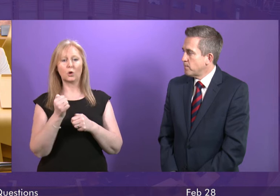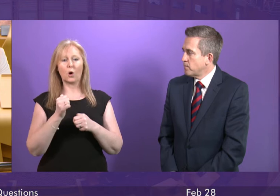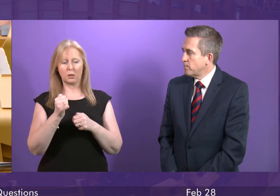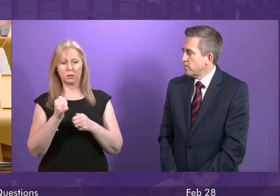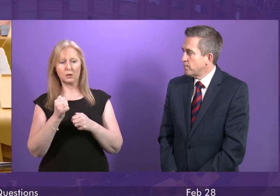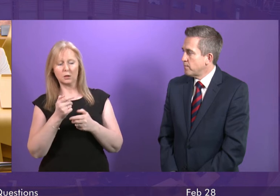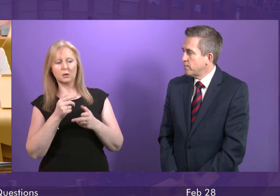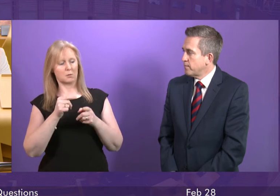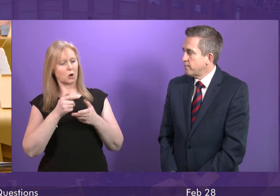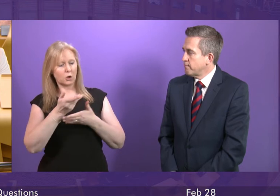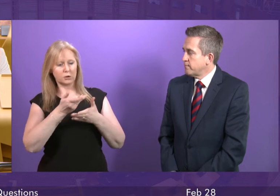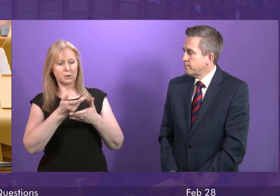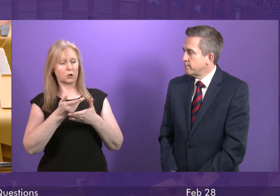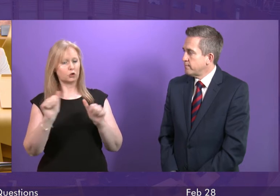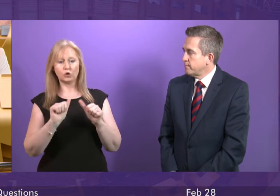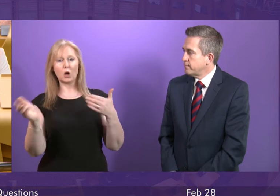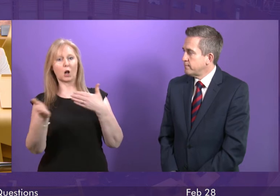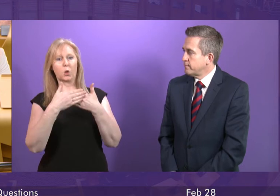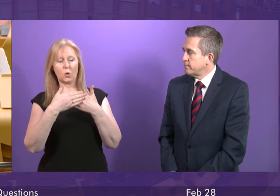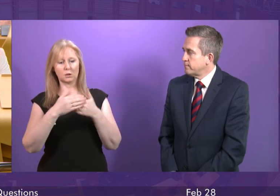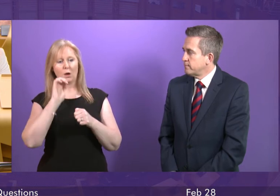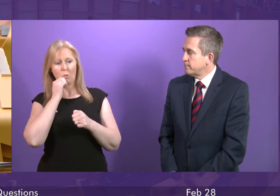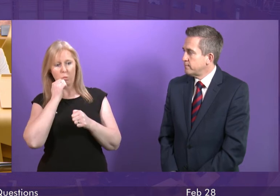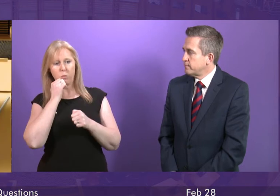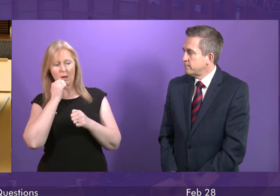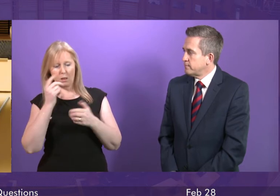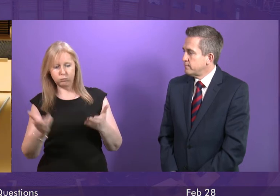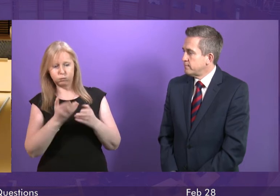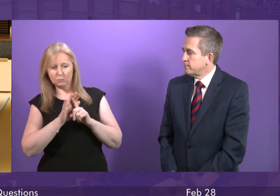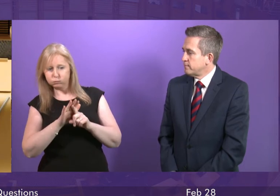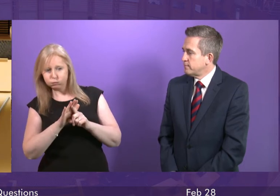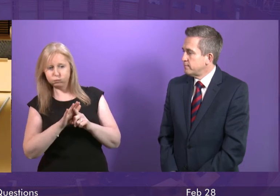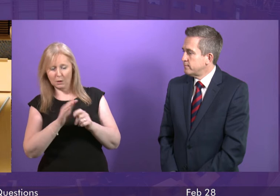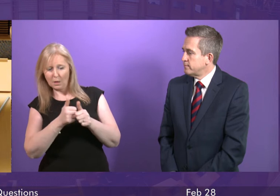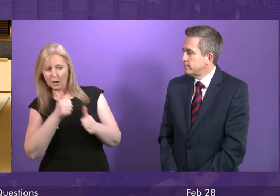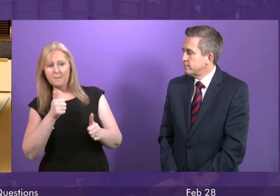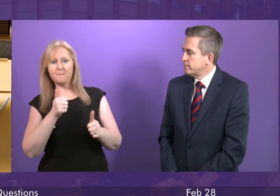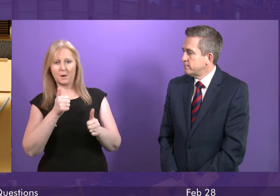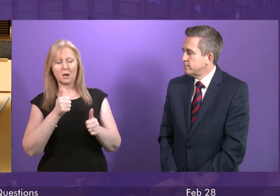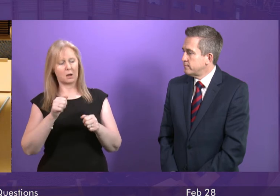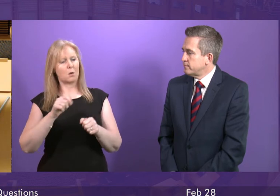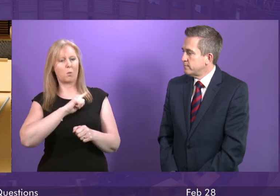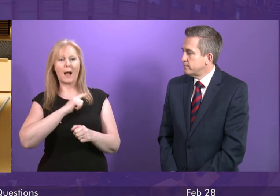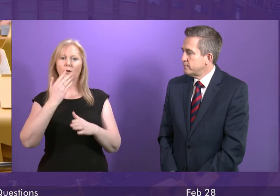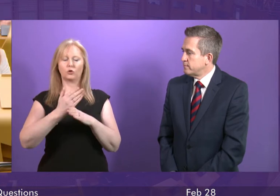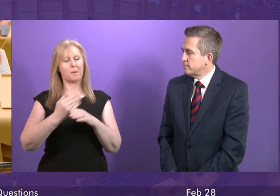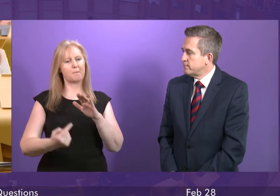closed and we will continue to apply as much pressure as we possibly can on the company because the jobs are important and I think the way the workforce